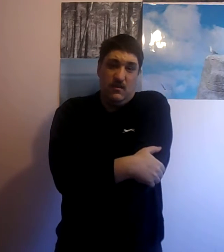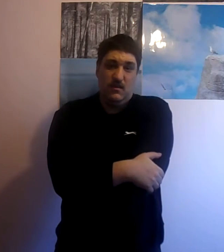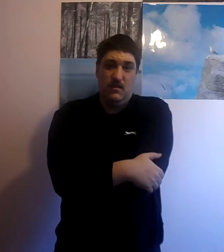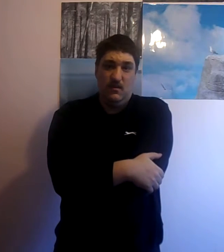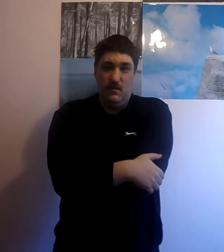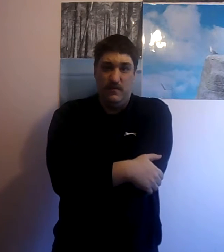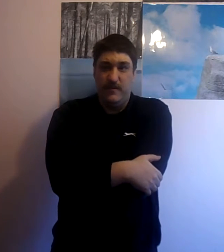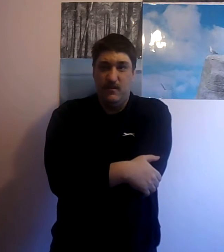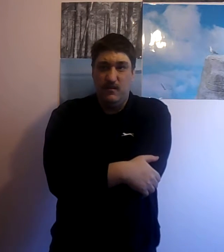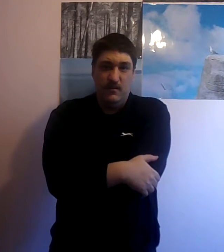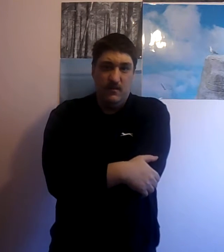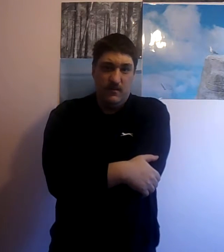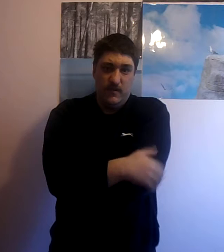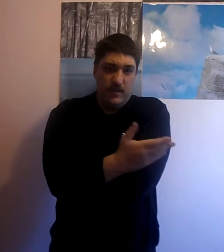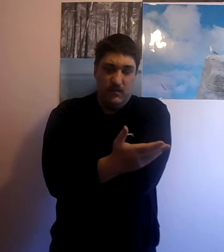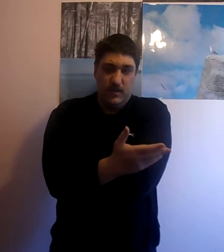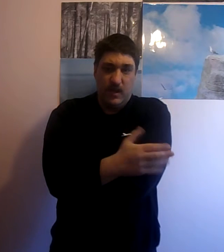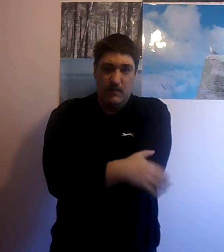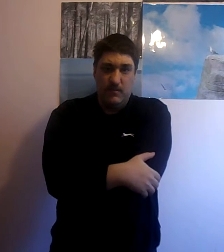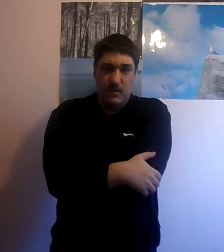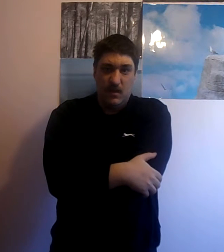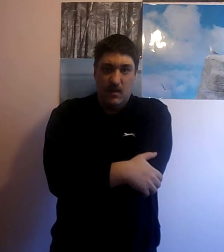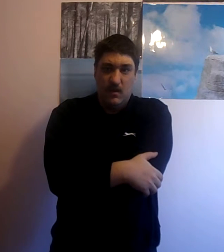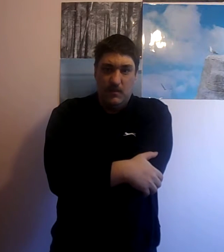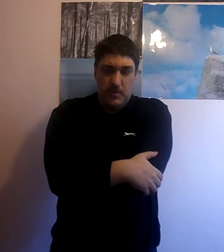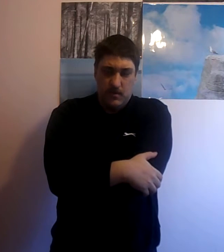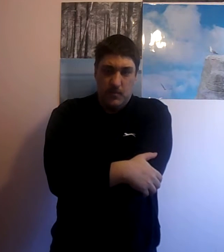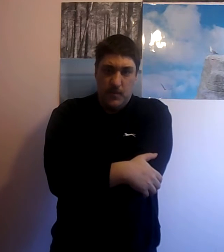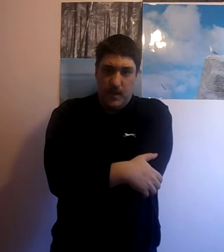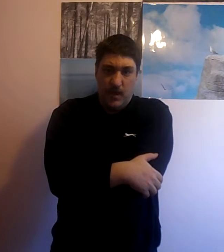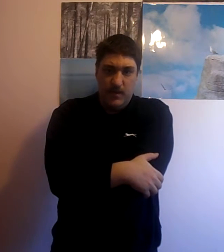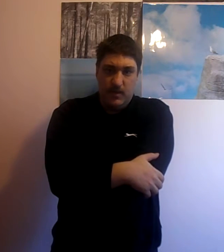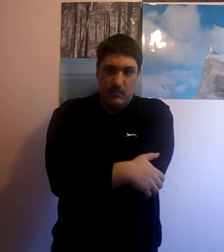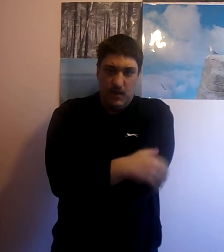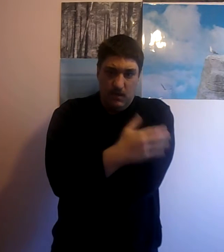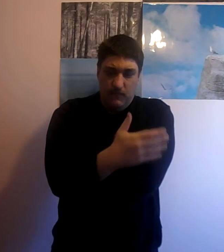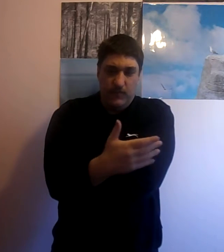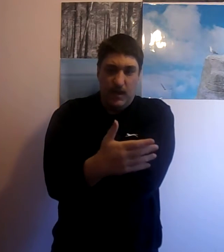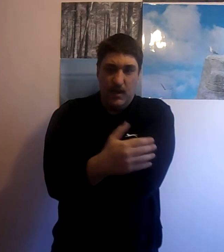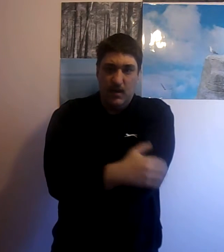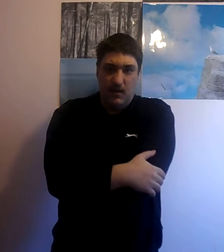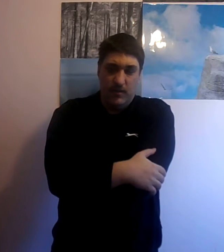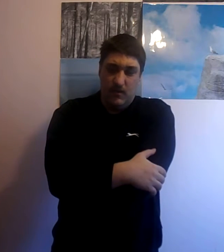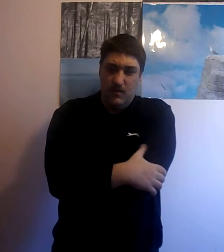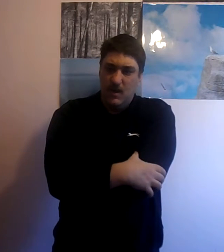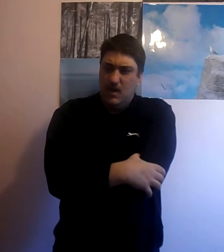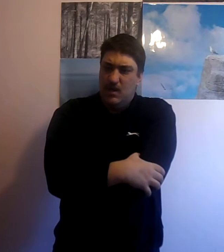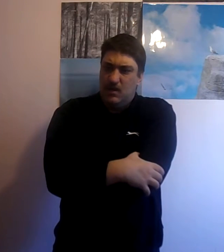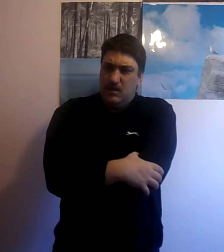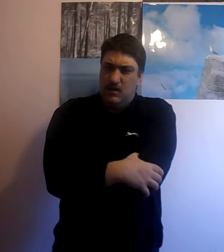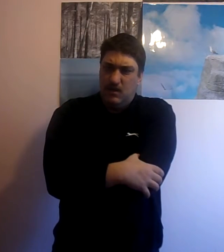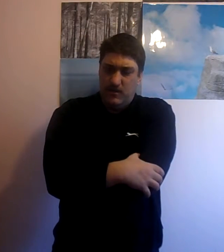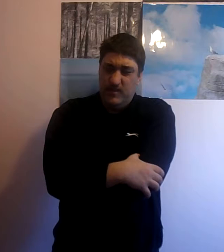to the Zelda games the principle behind them I love that although honestly